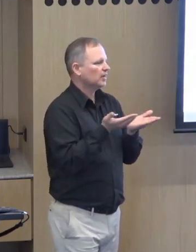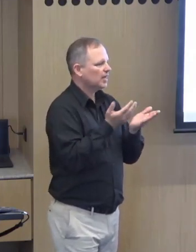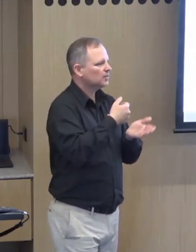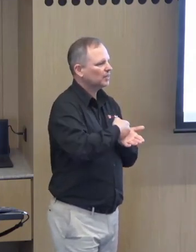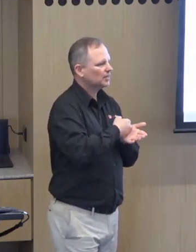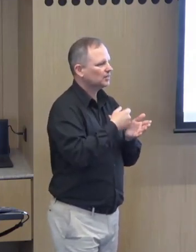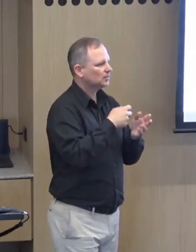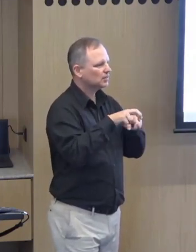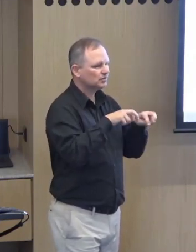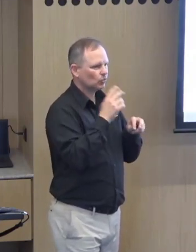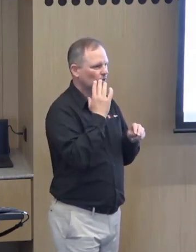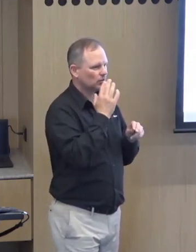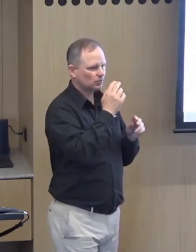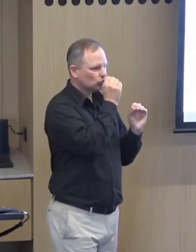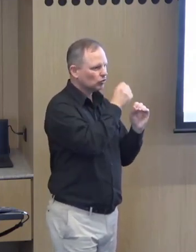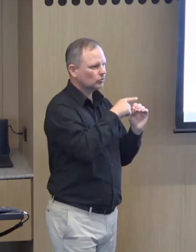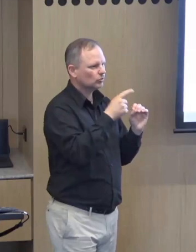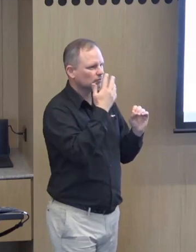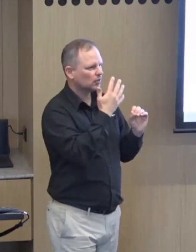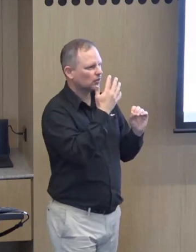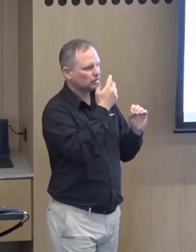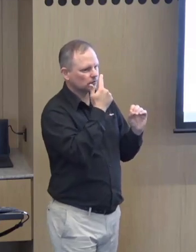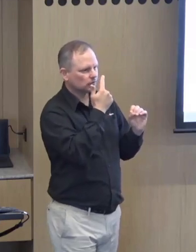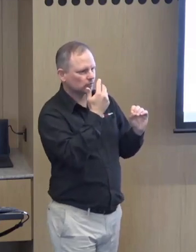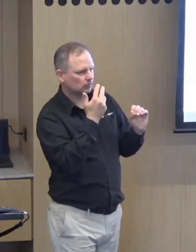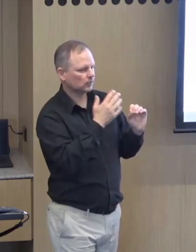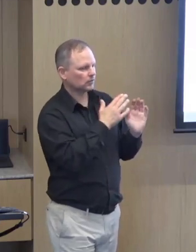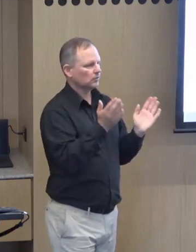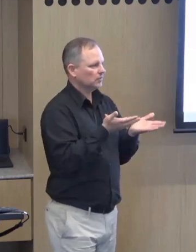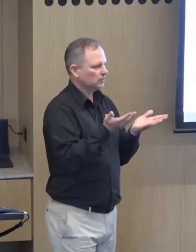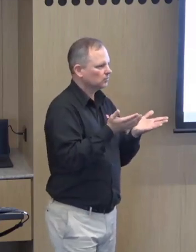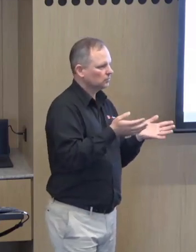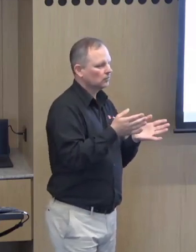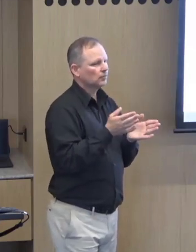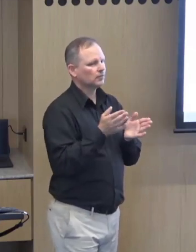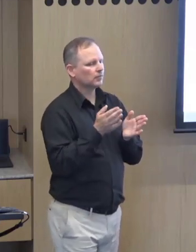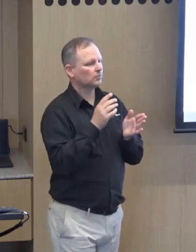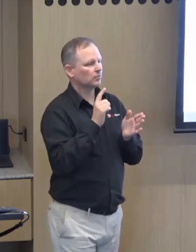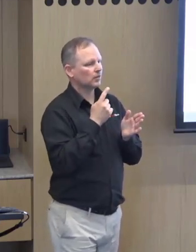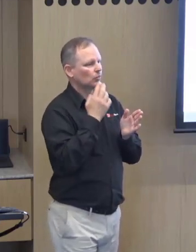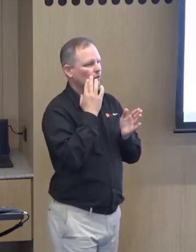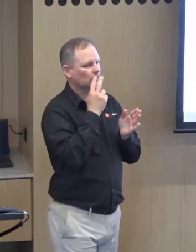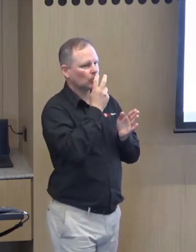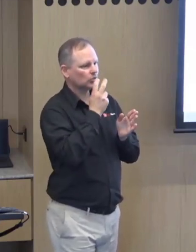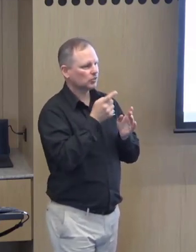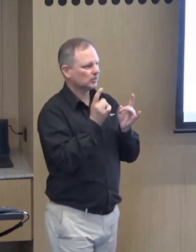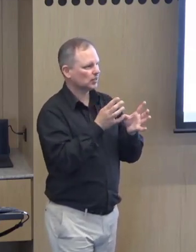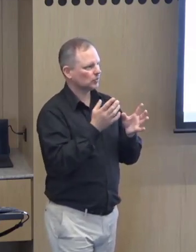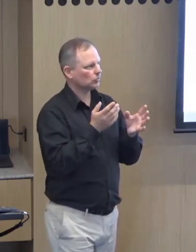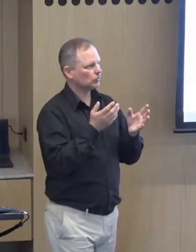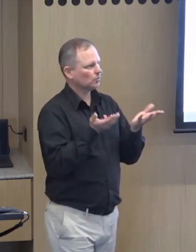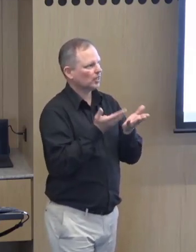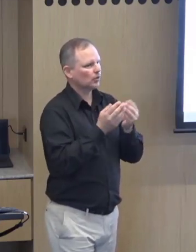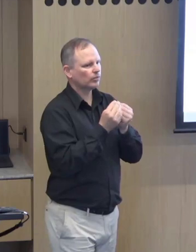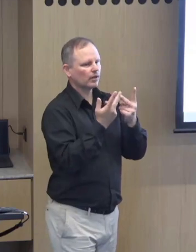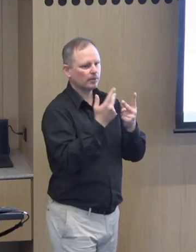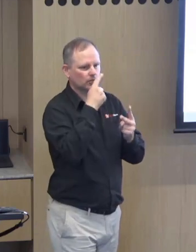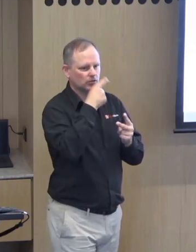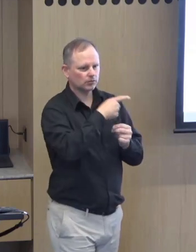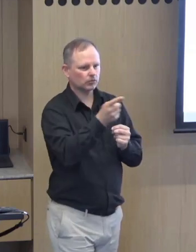Well, I should say a lot of play-based activities from zero to say five or seven it might have been in the past and when they get a little bit older they might then